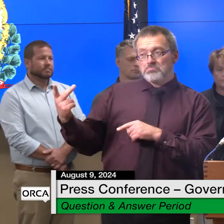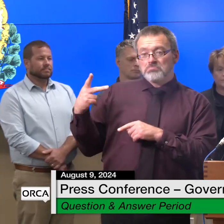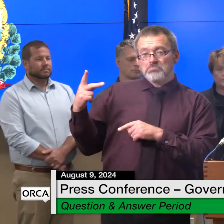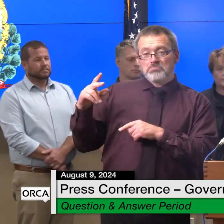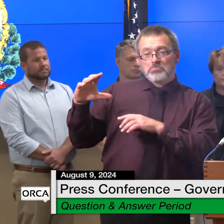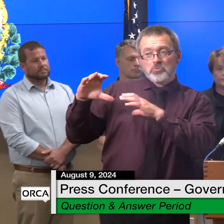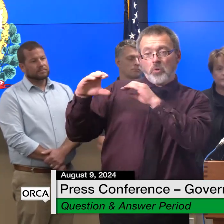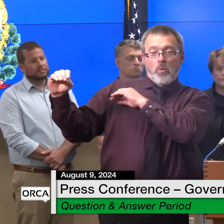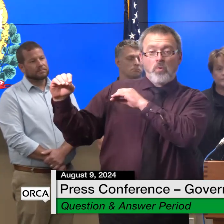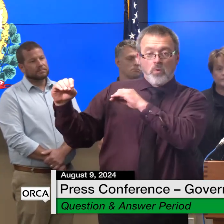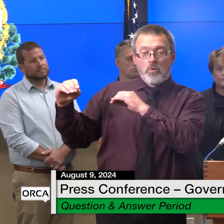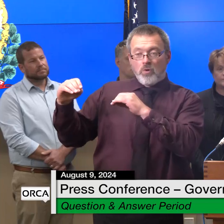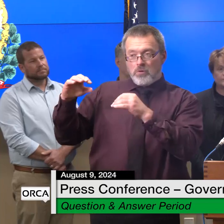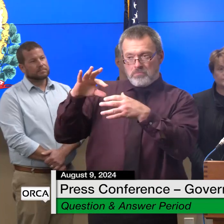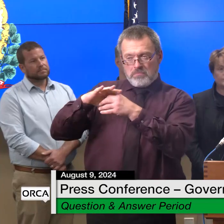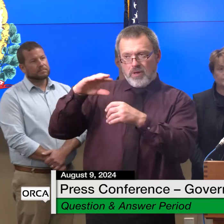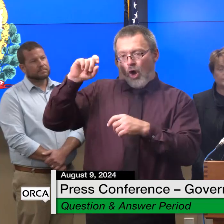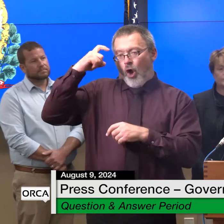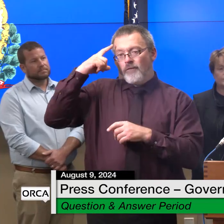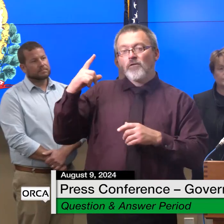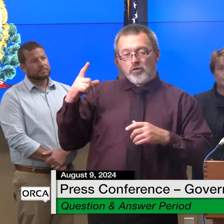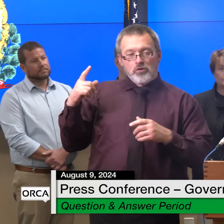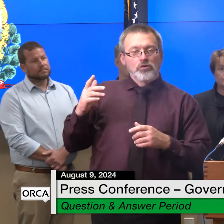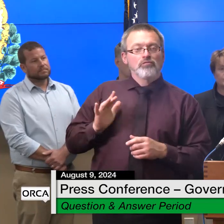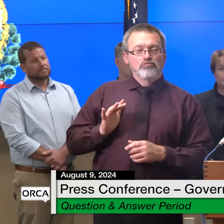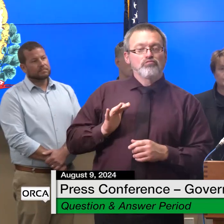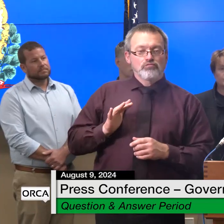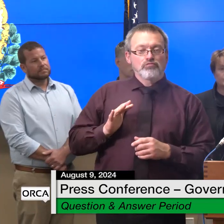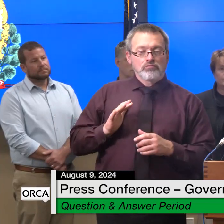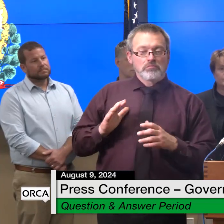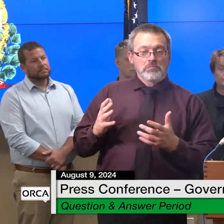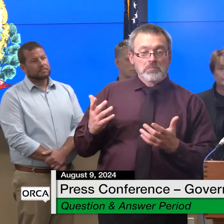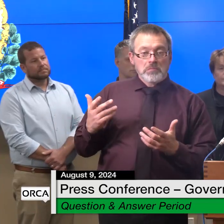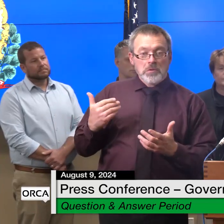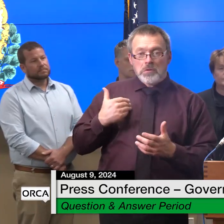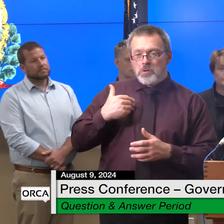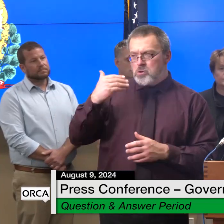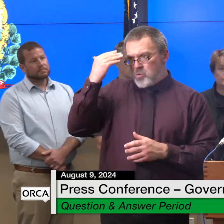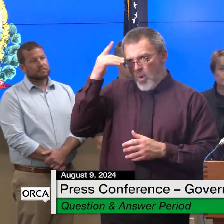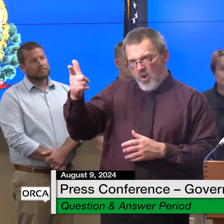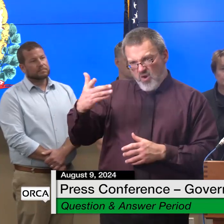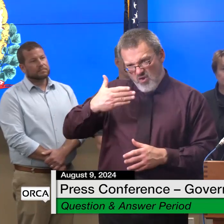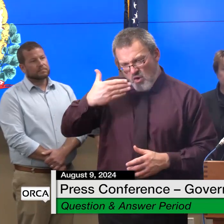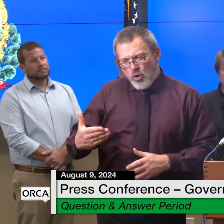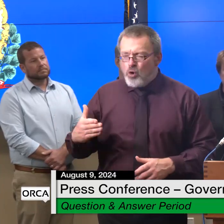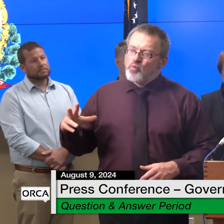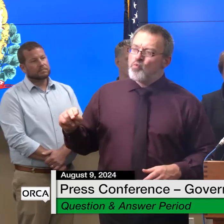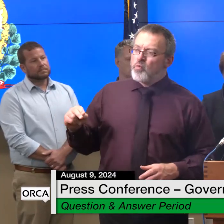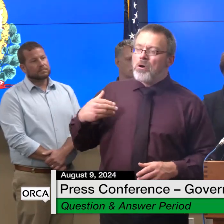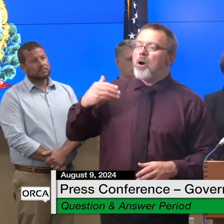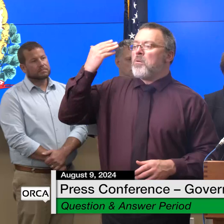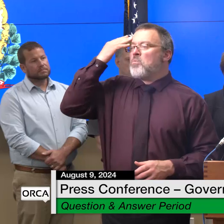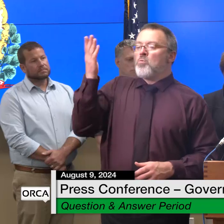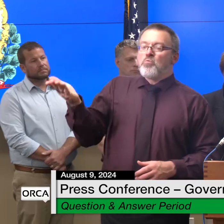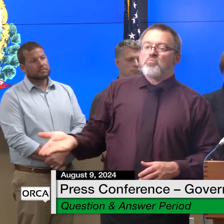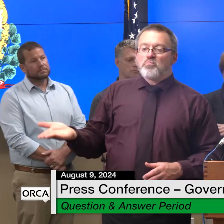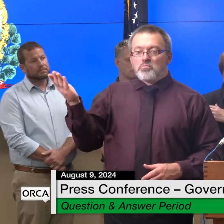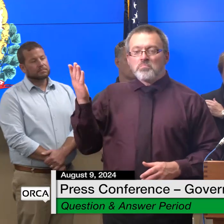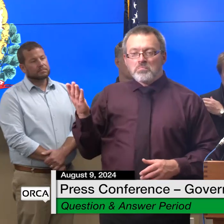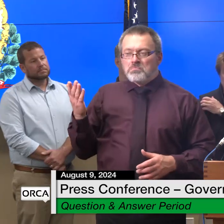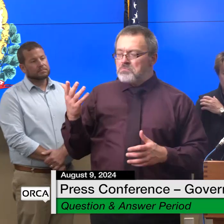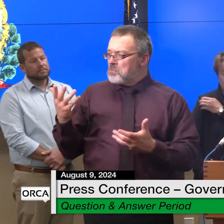so we've um i i can't say that i know him well but we've had a good relationship with